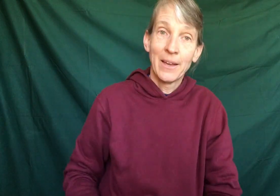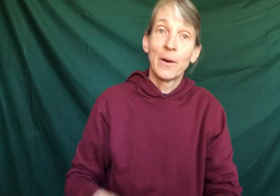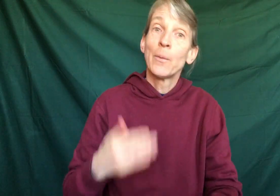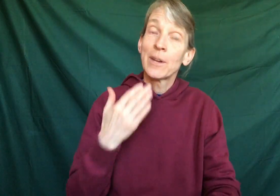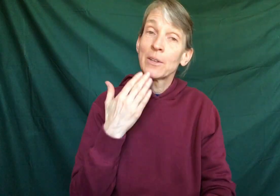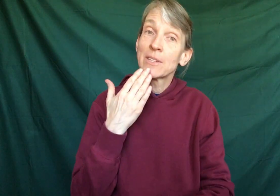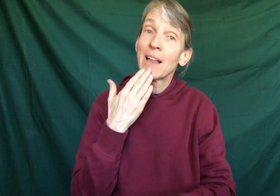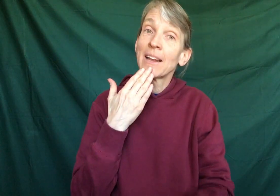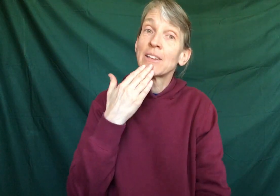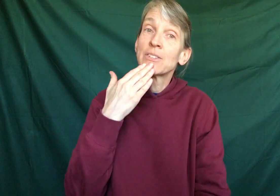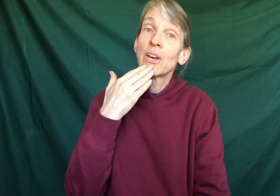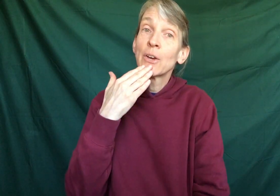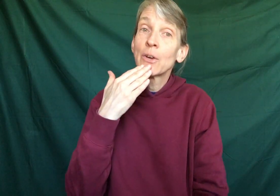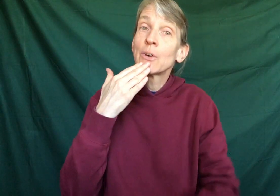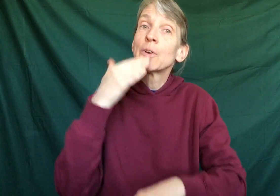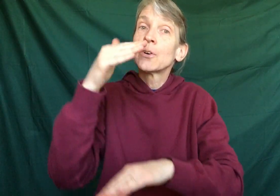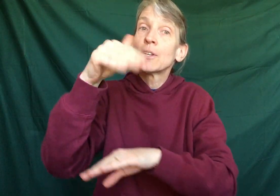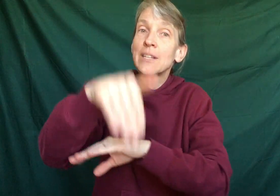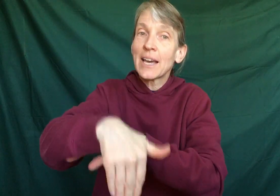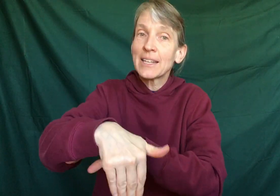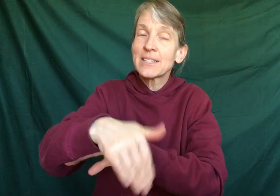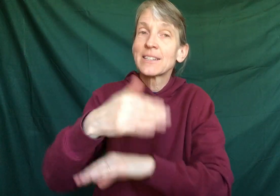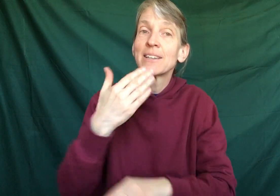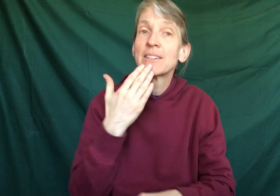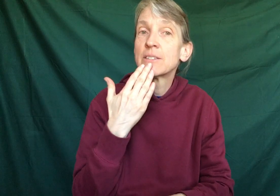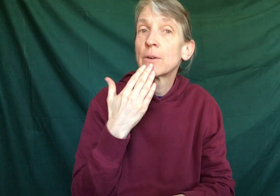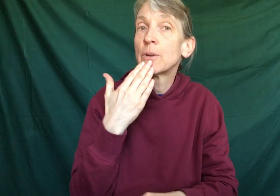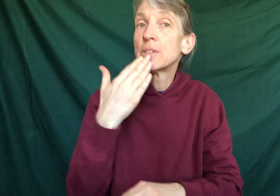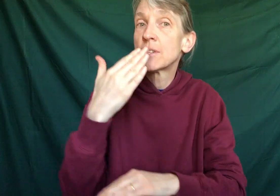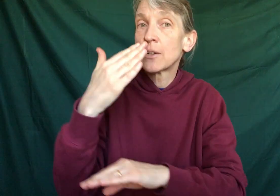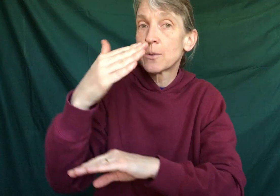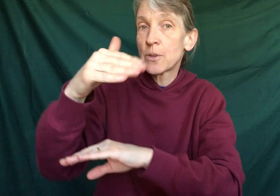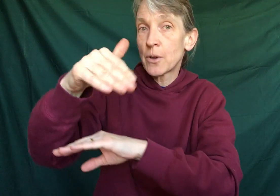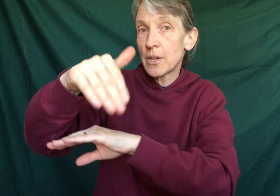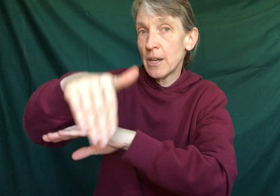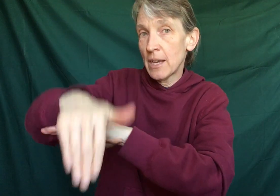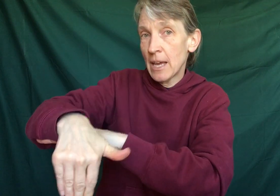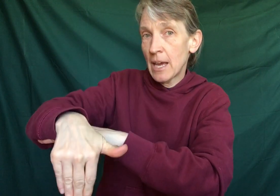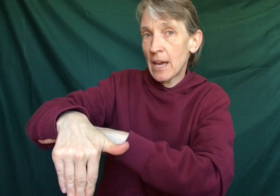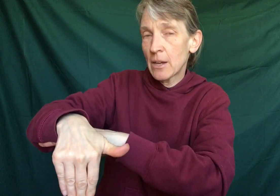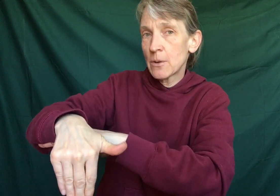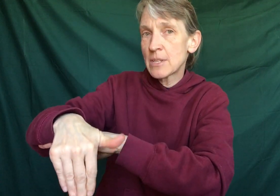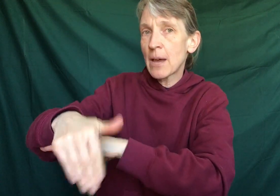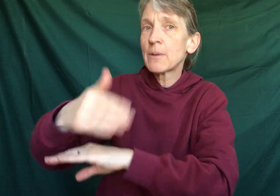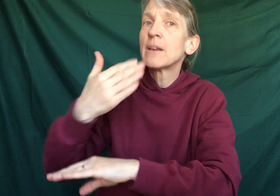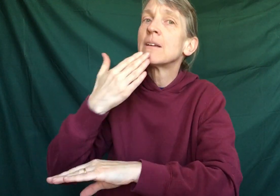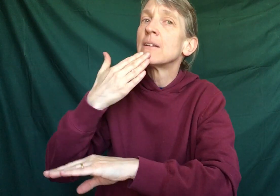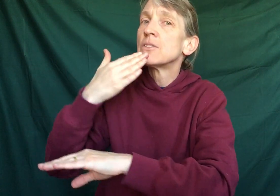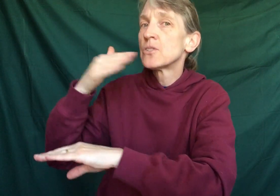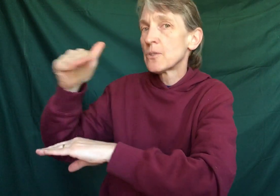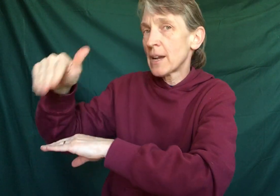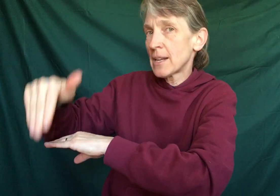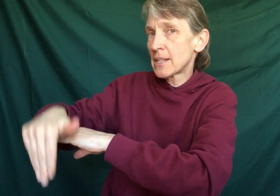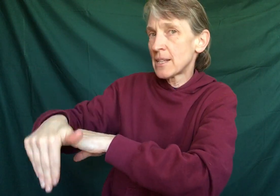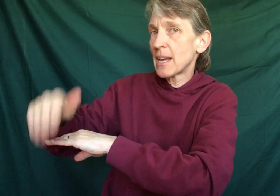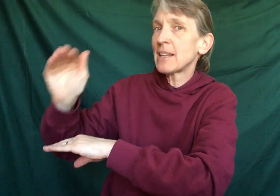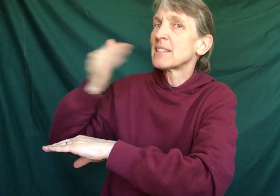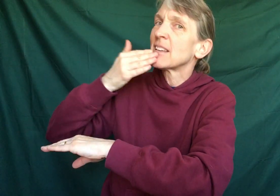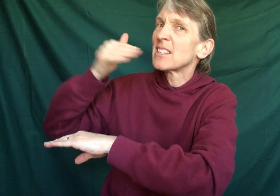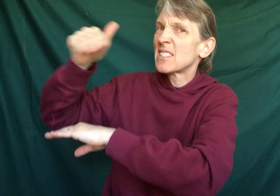One I used a lot is good night. So good starts with good and goes down straight into the night. That's like the